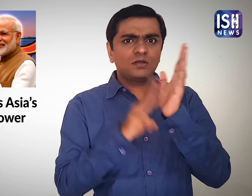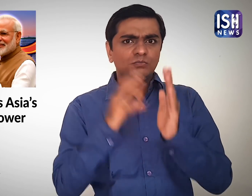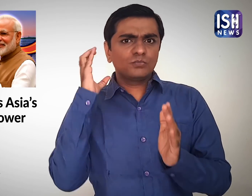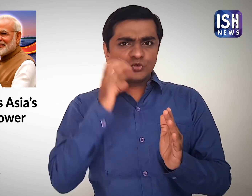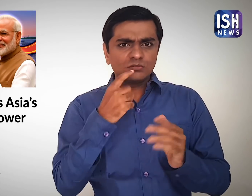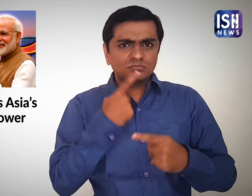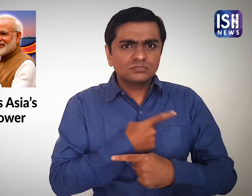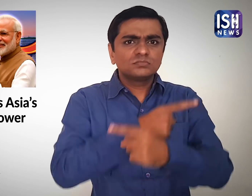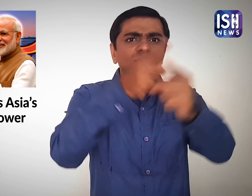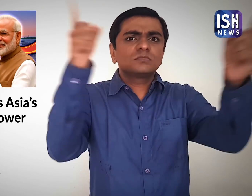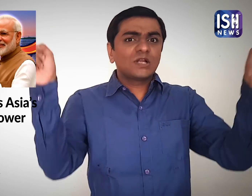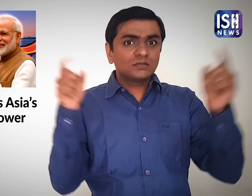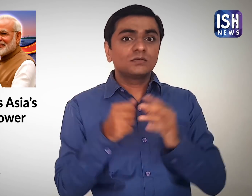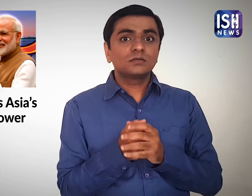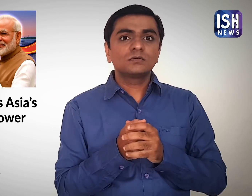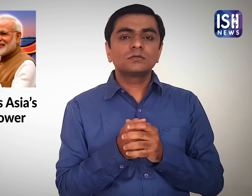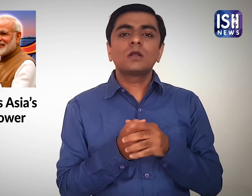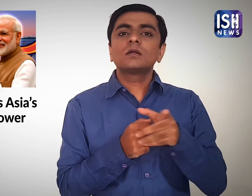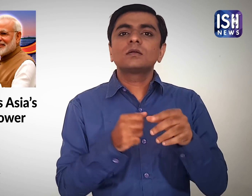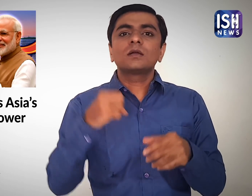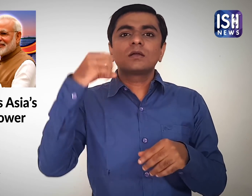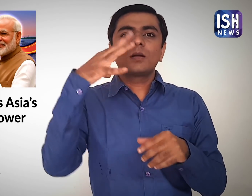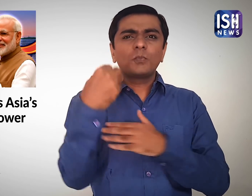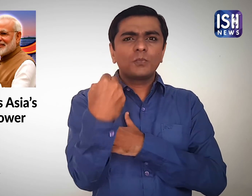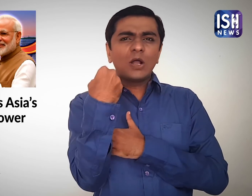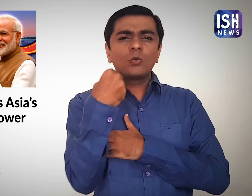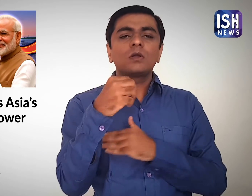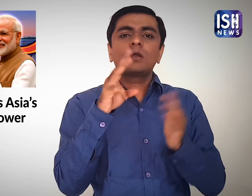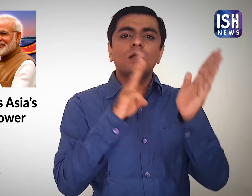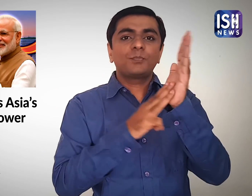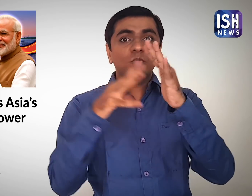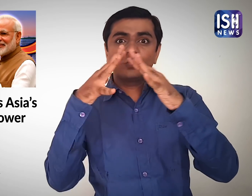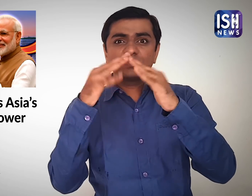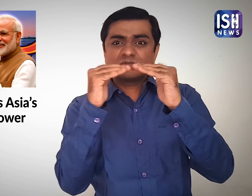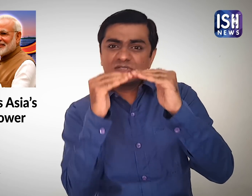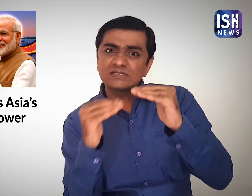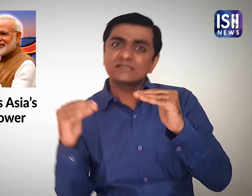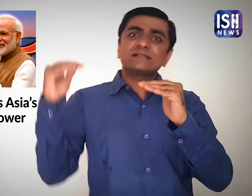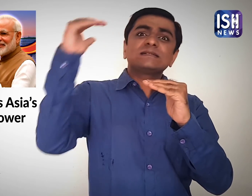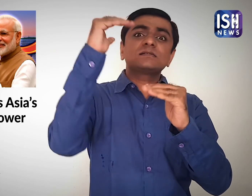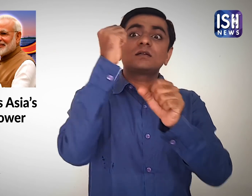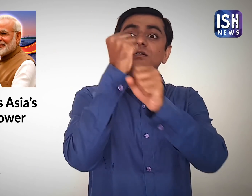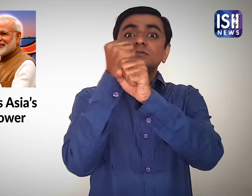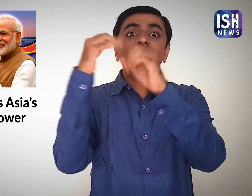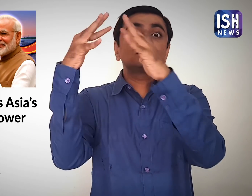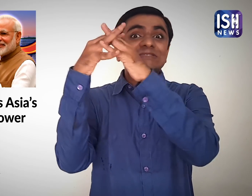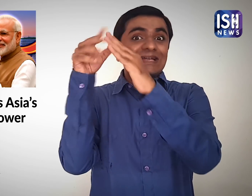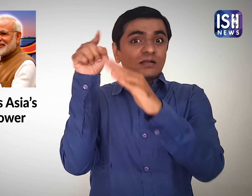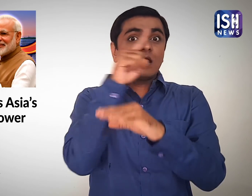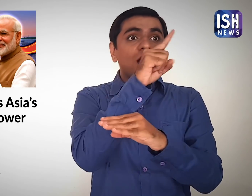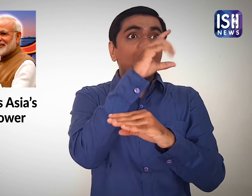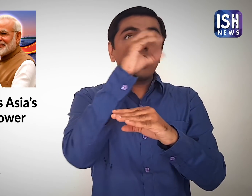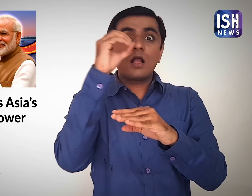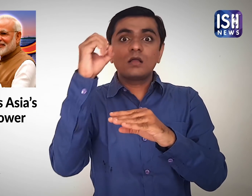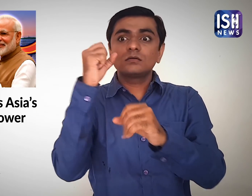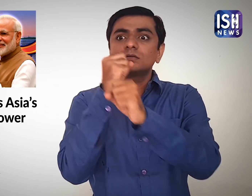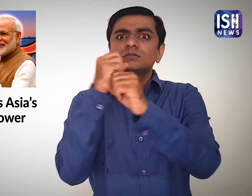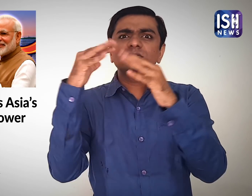PM Modi has set a national goal to achieve 100 GW which is a higher